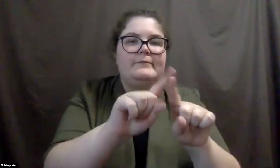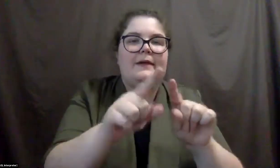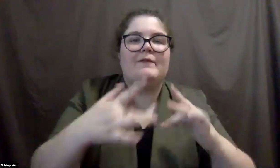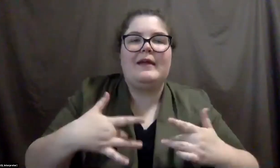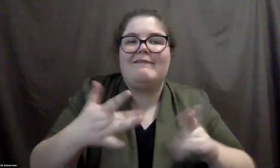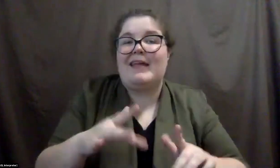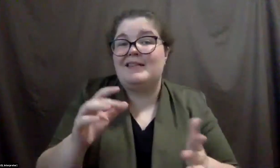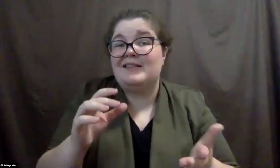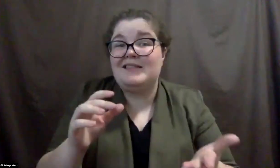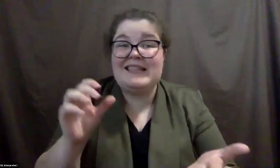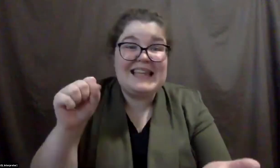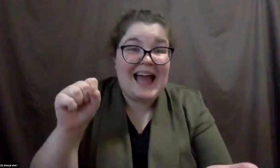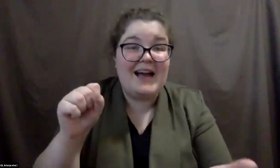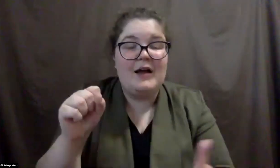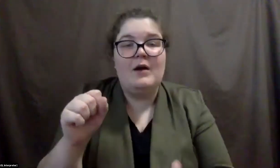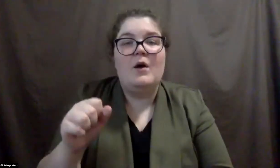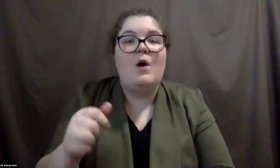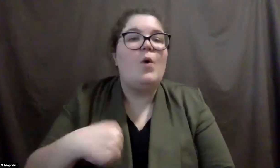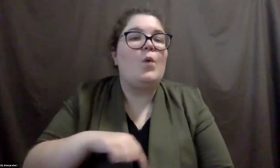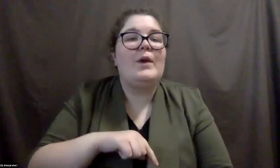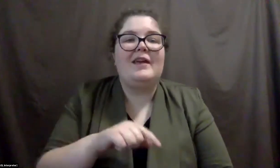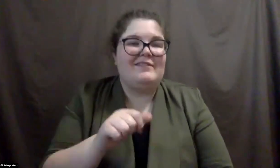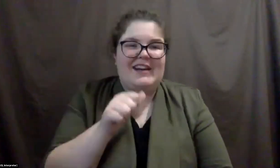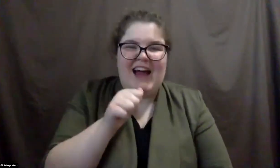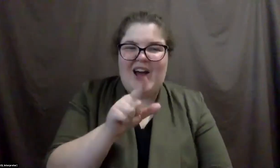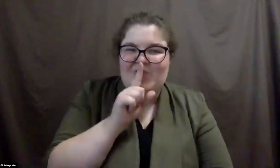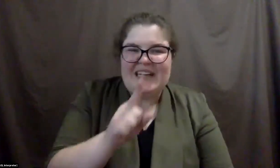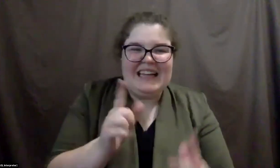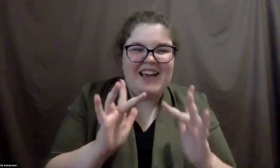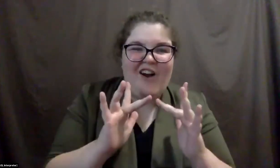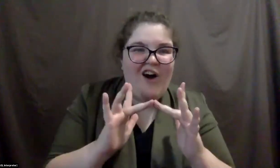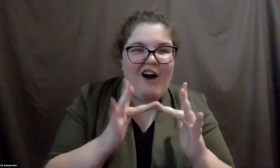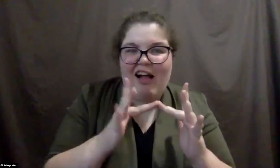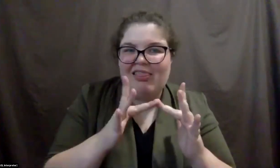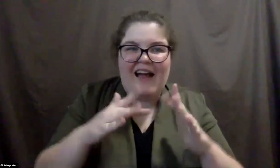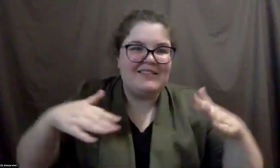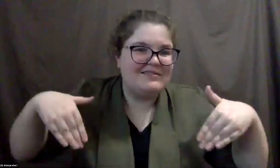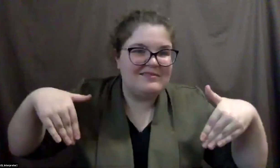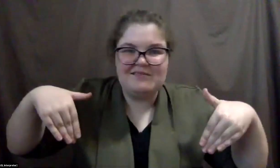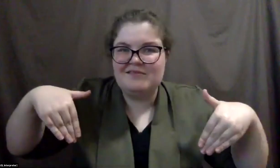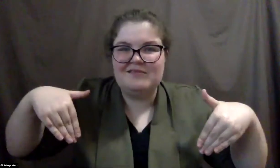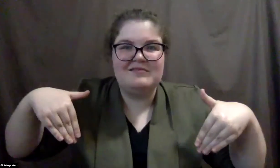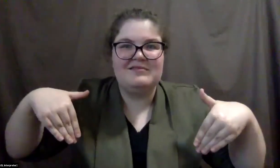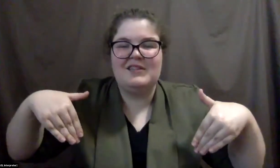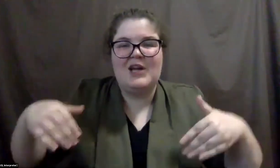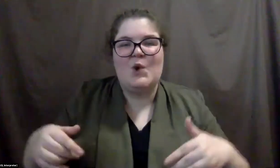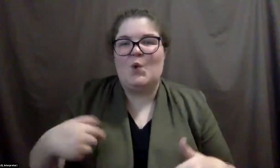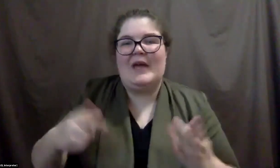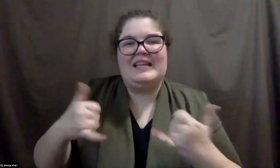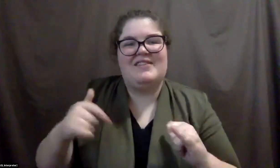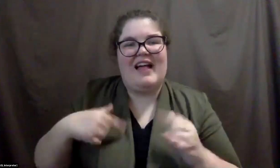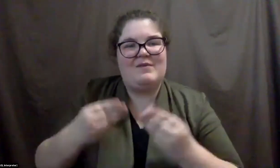we haven't gotten to the online format with delivering the art,